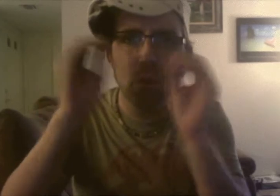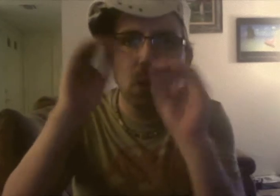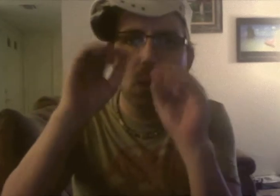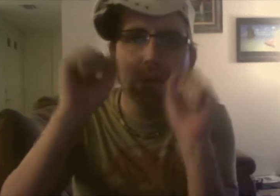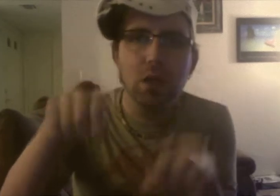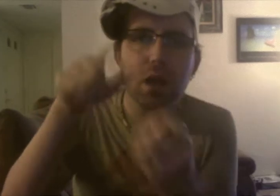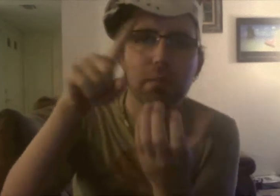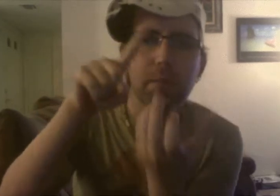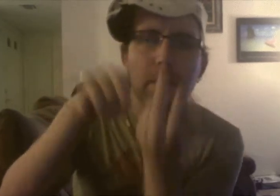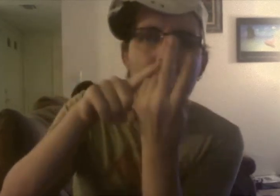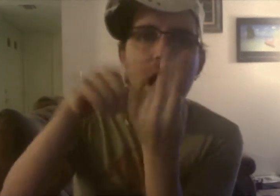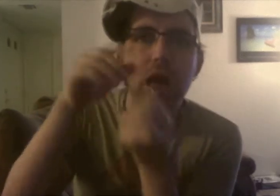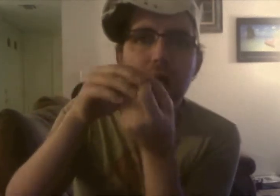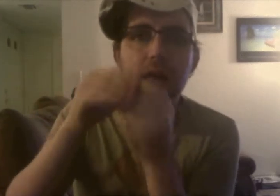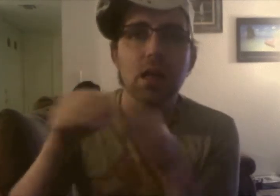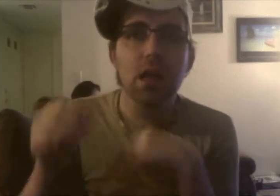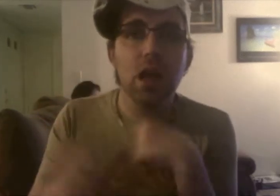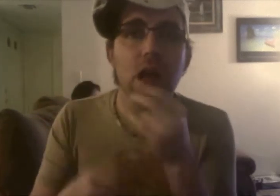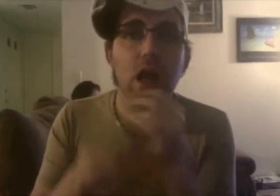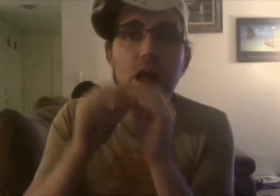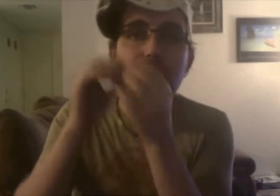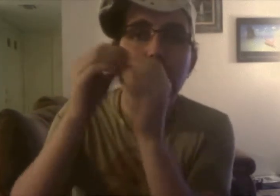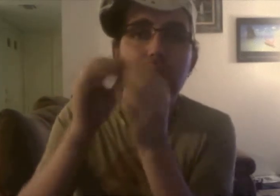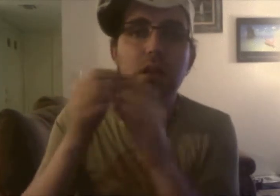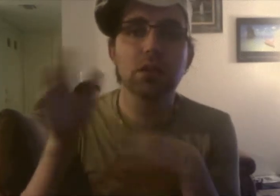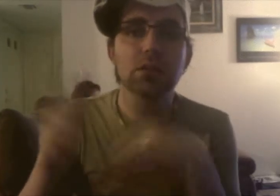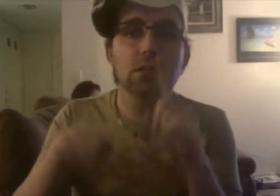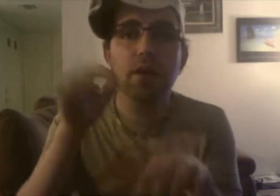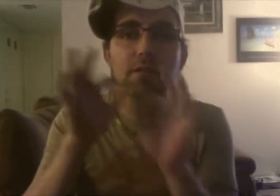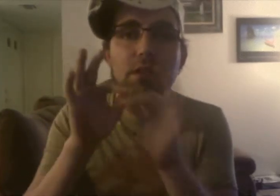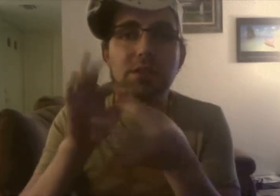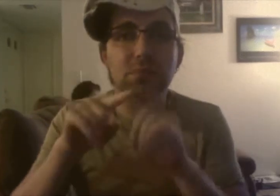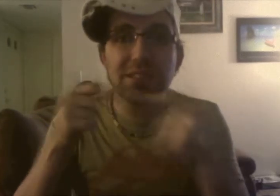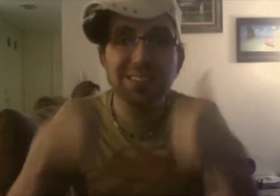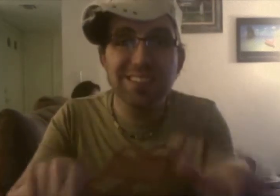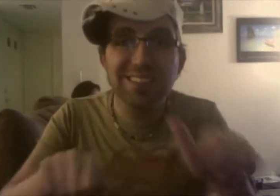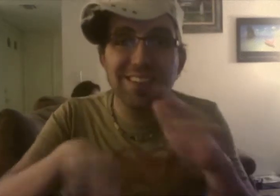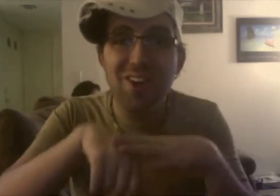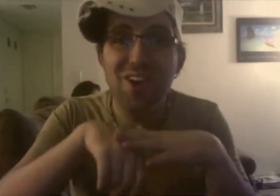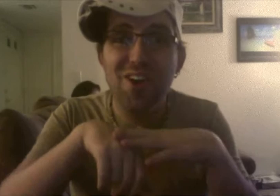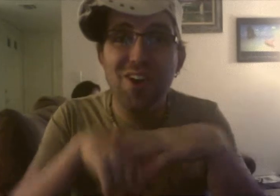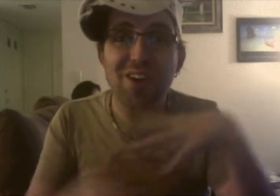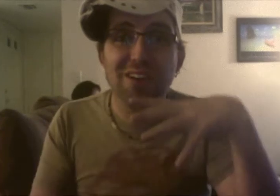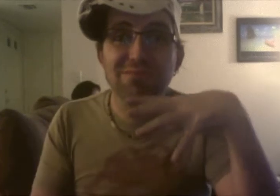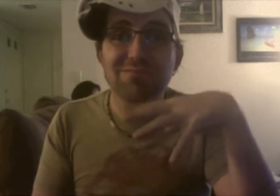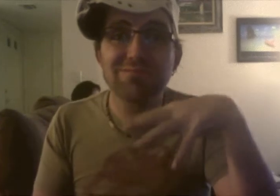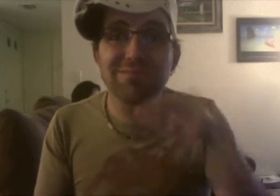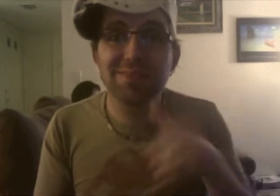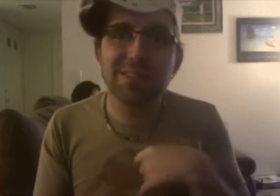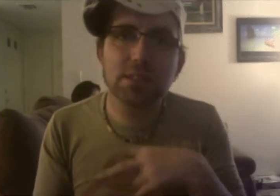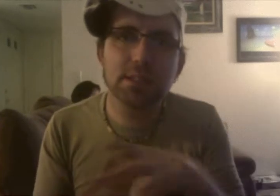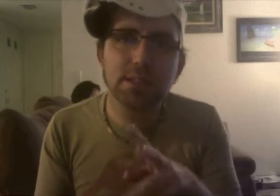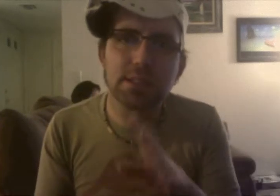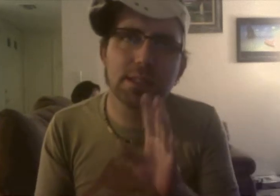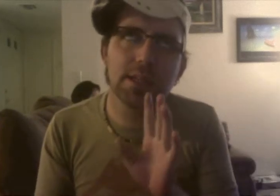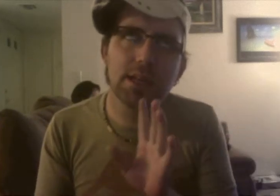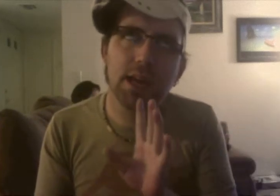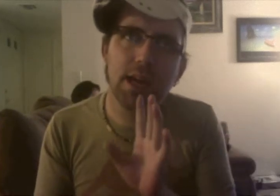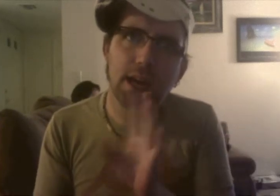No. You get so mad at me. It's because of your own children. If I do want to kill you, I'm going to poison your cupcakes and